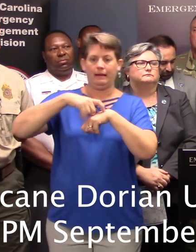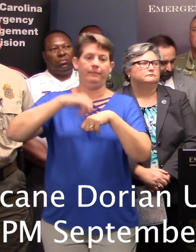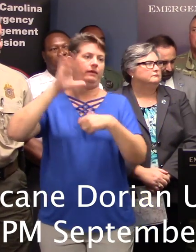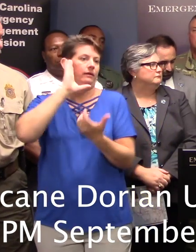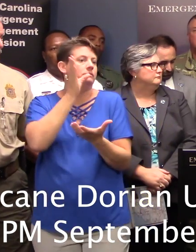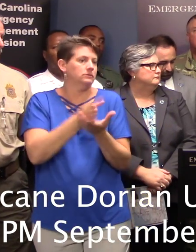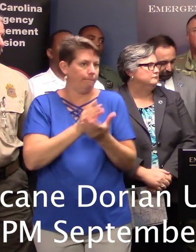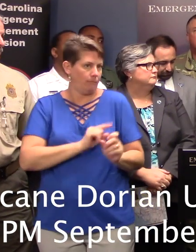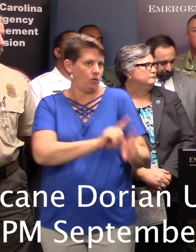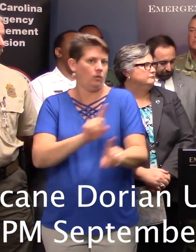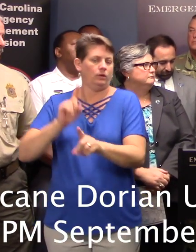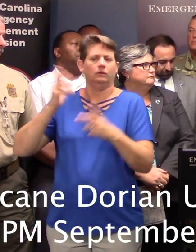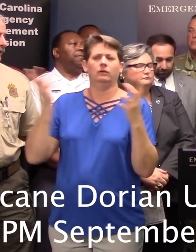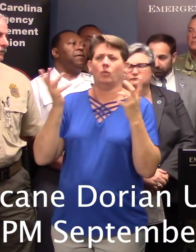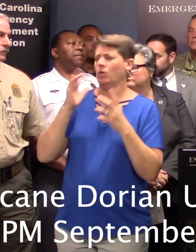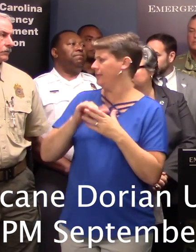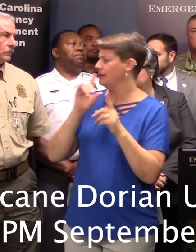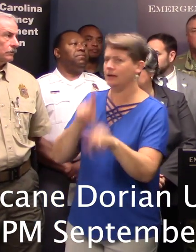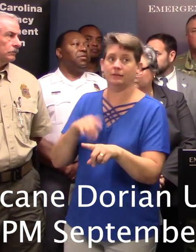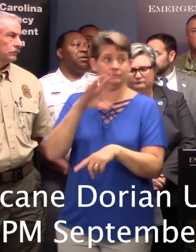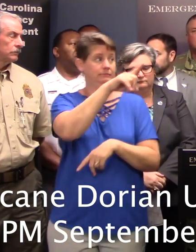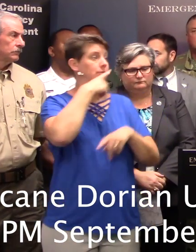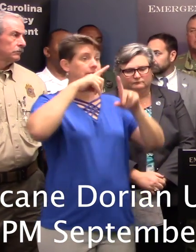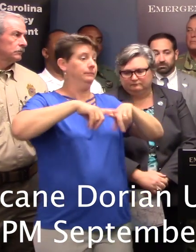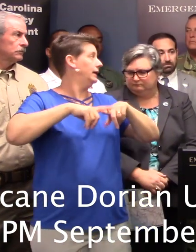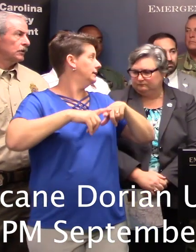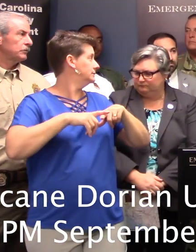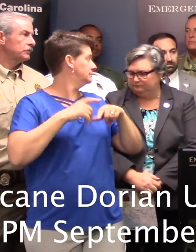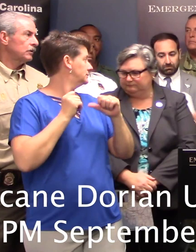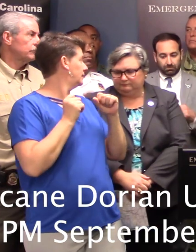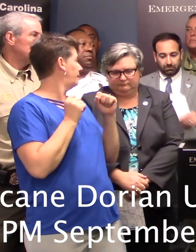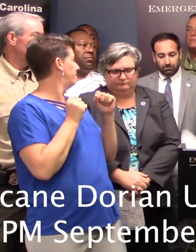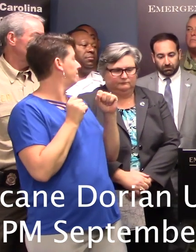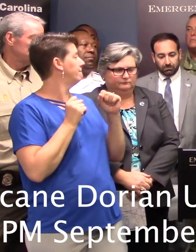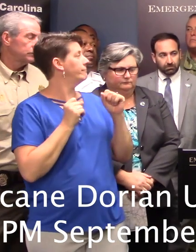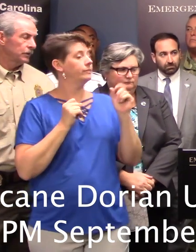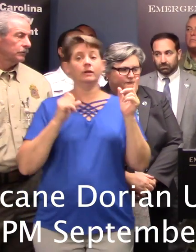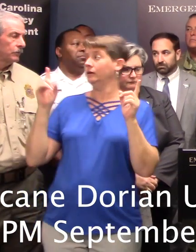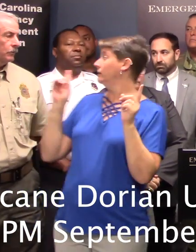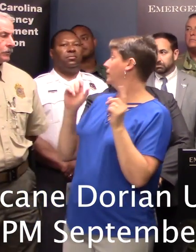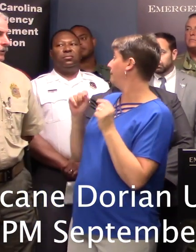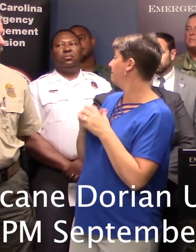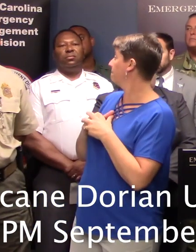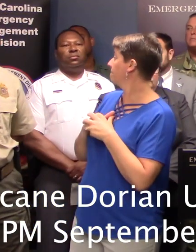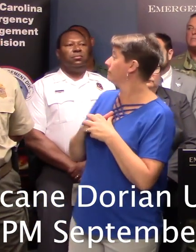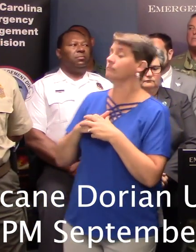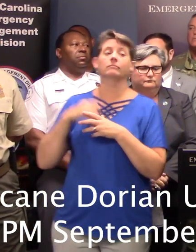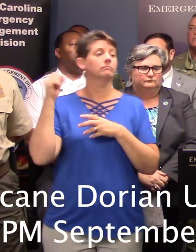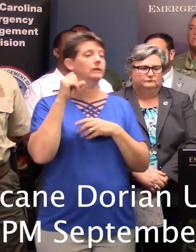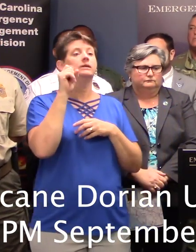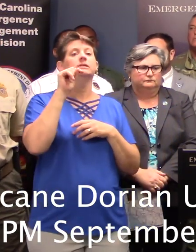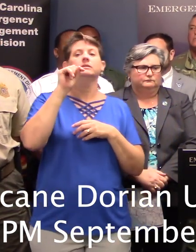stop patrolling? It all depends. But wind speed, when it gets to be around 45, sir, we start getting trouble,